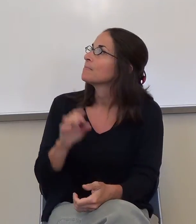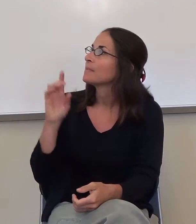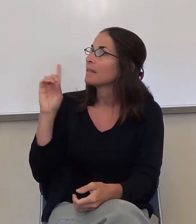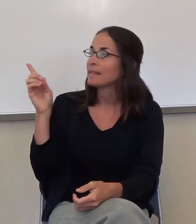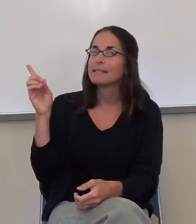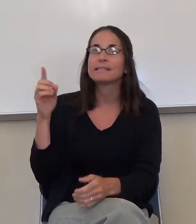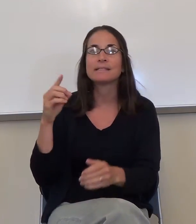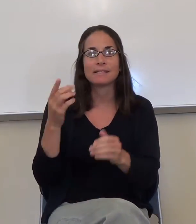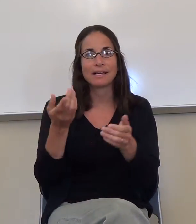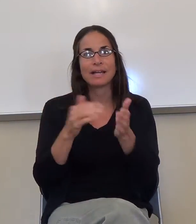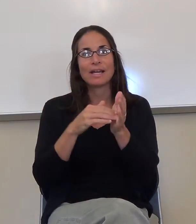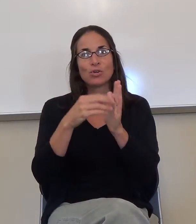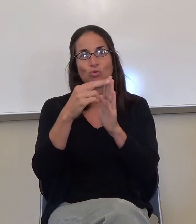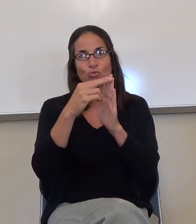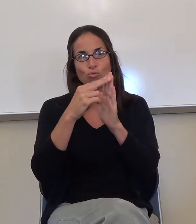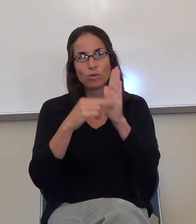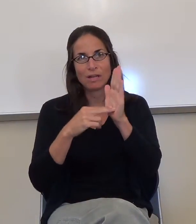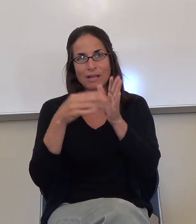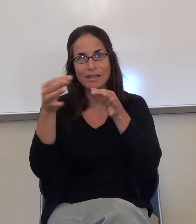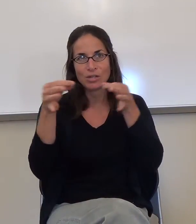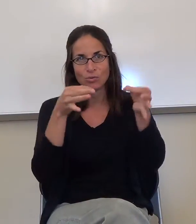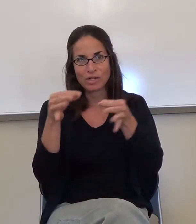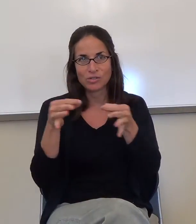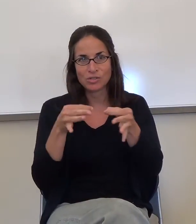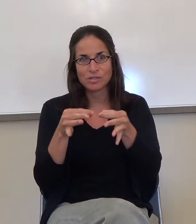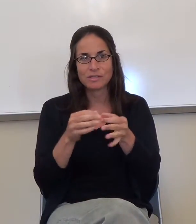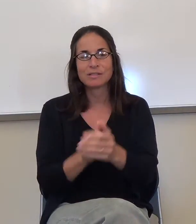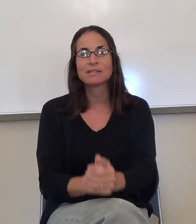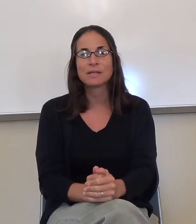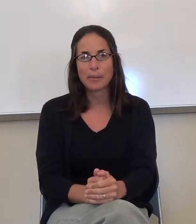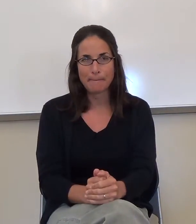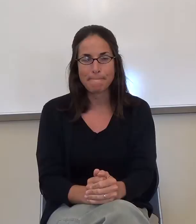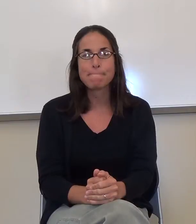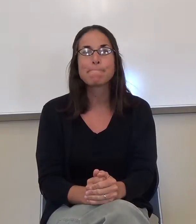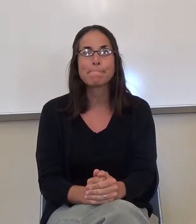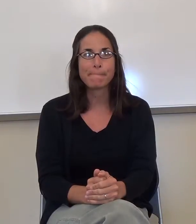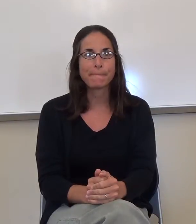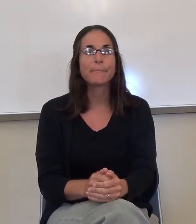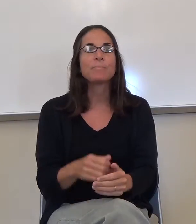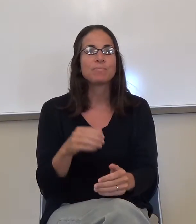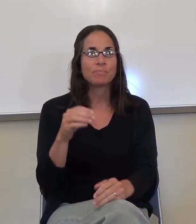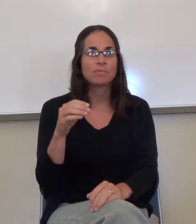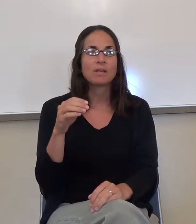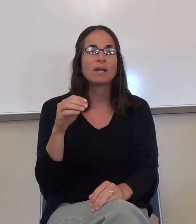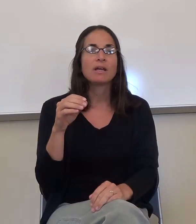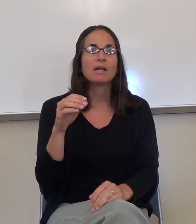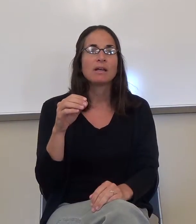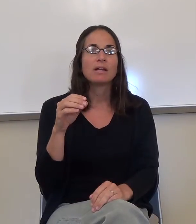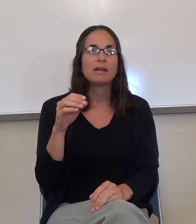directions. All right, it says to the student, read and follow these directions, okay? Okay, so, um,